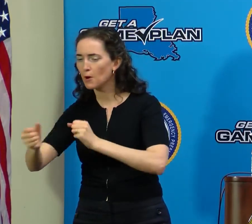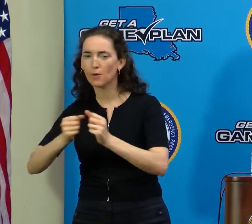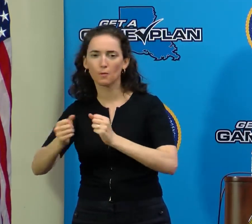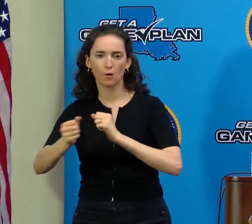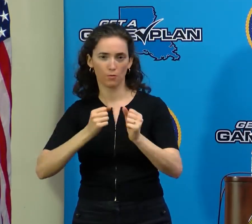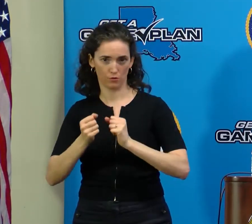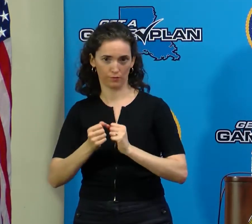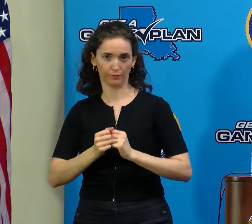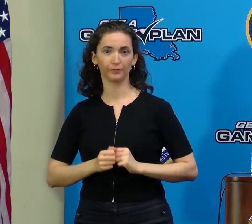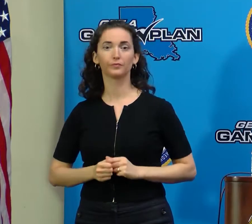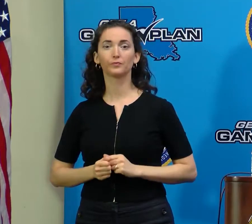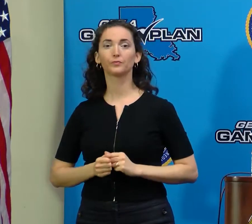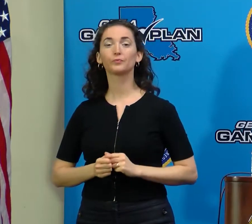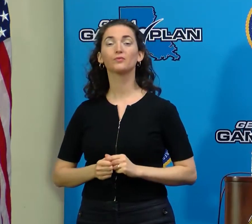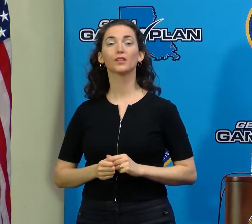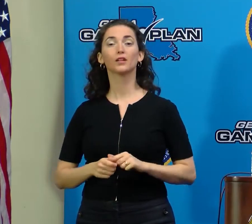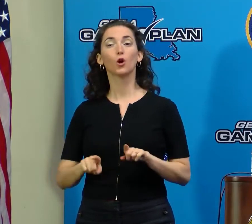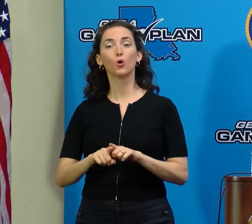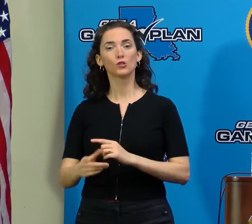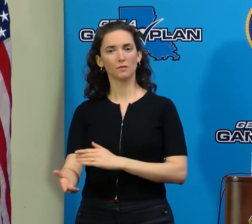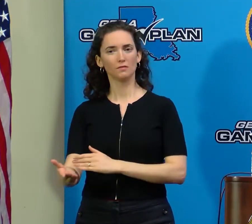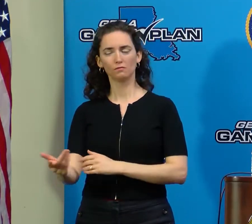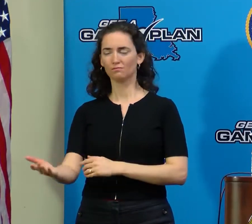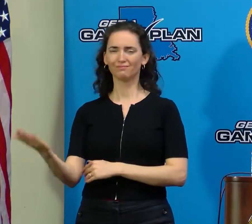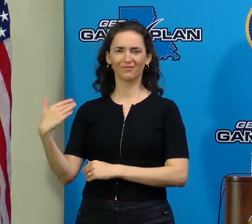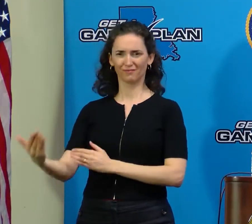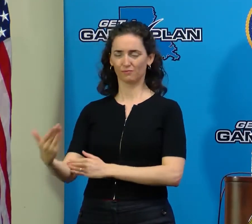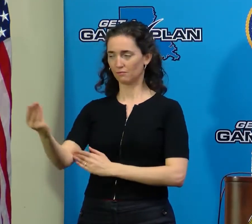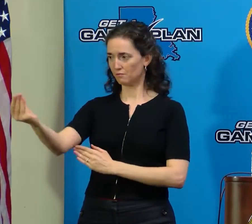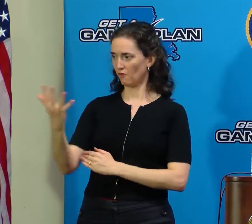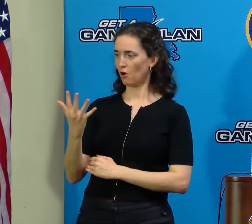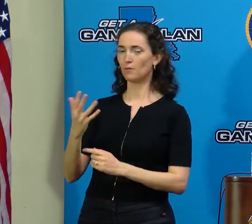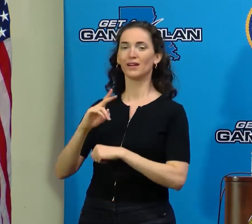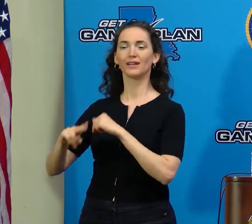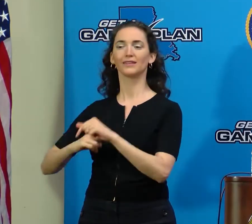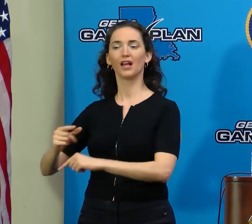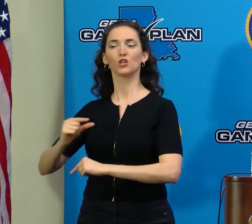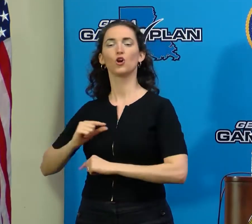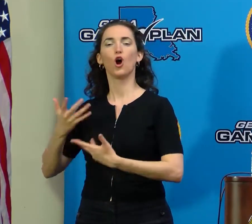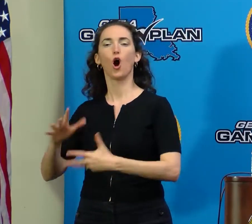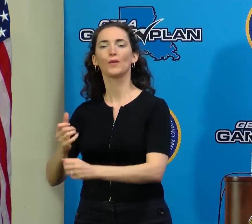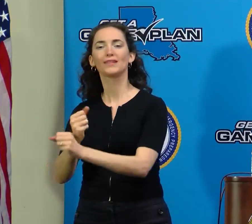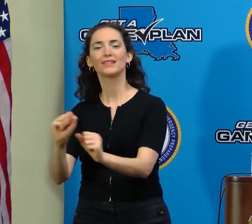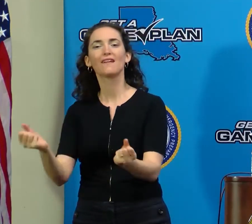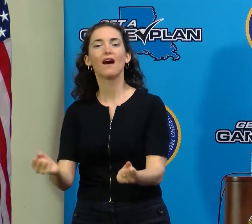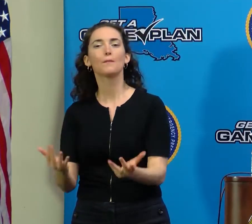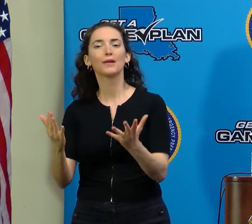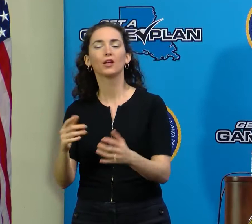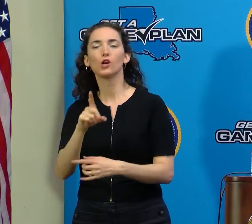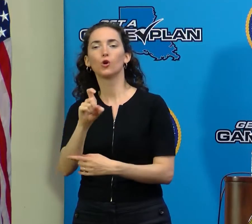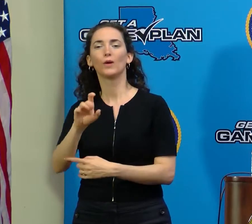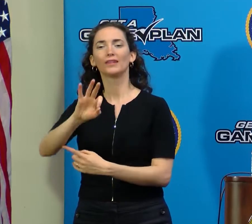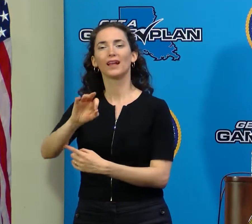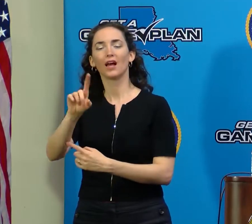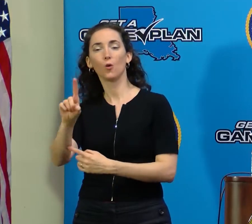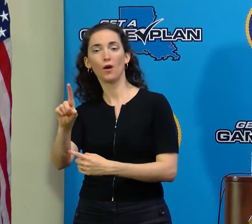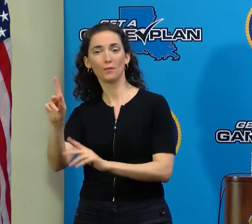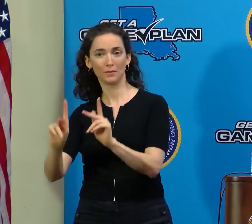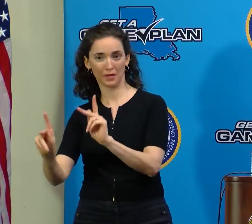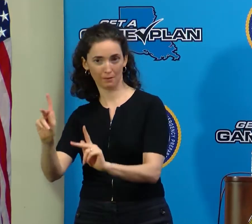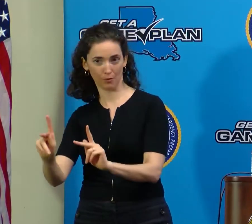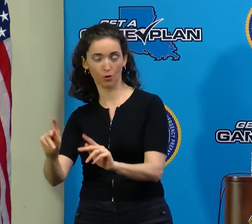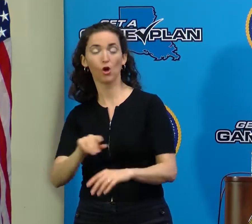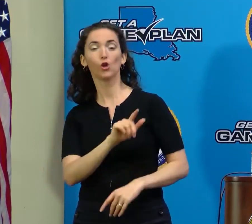One of the numbers that I got earlier today, the National Guard had rescued 191 citizens and 27 pets